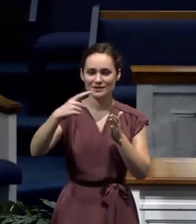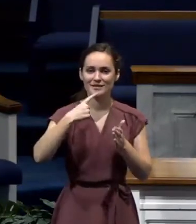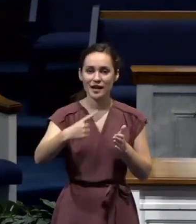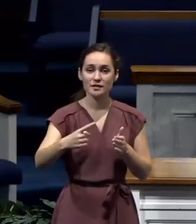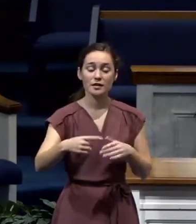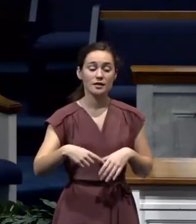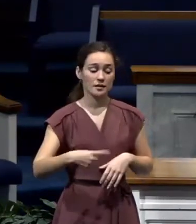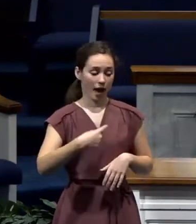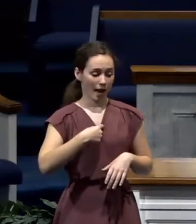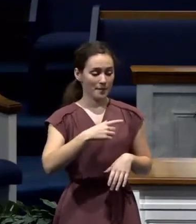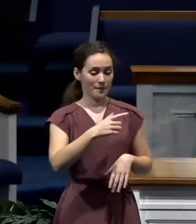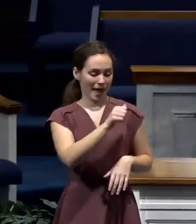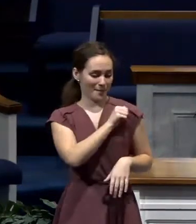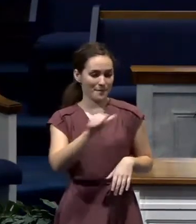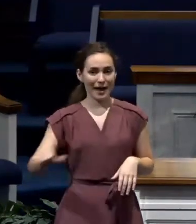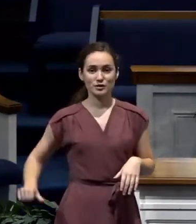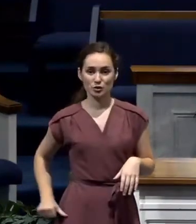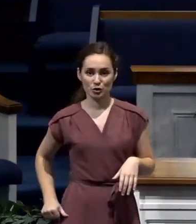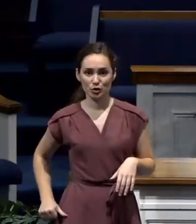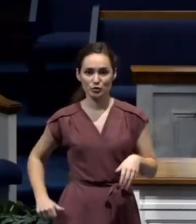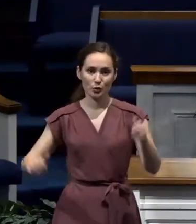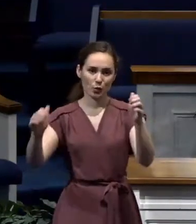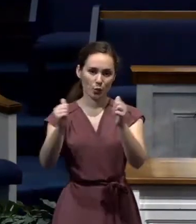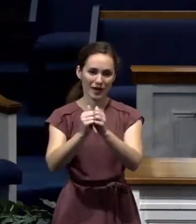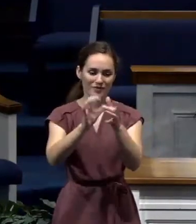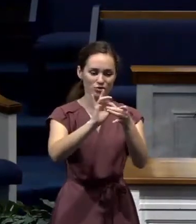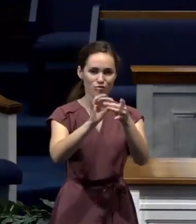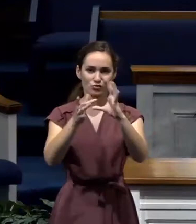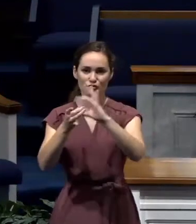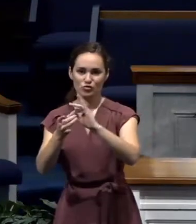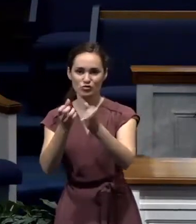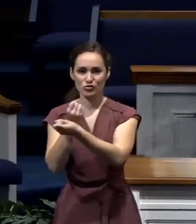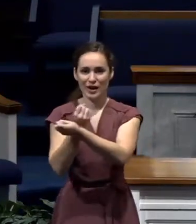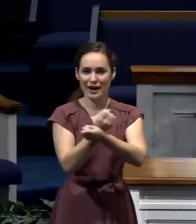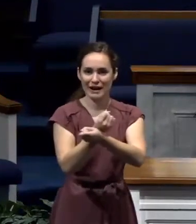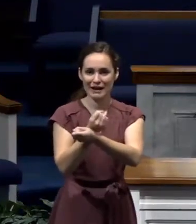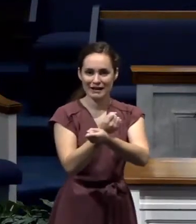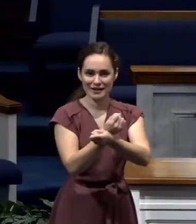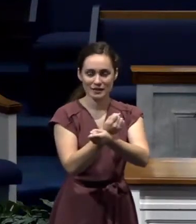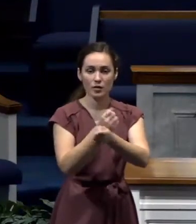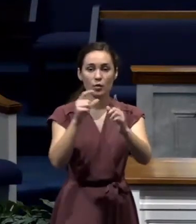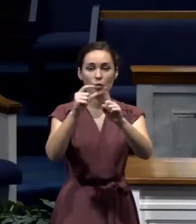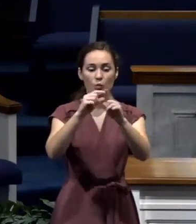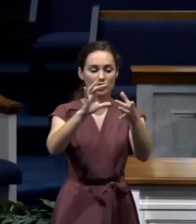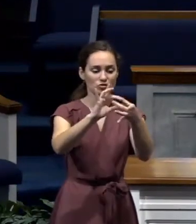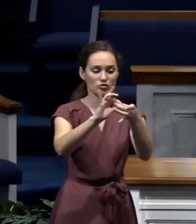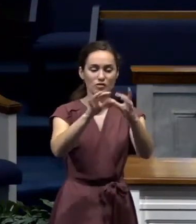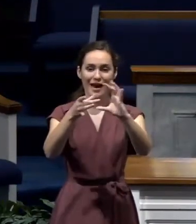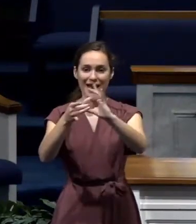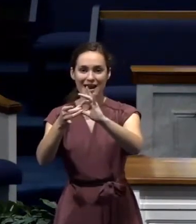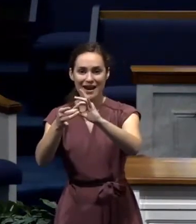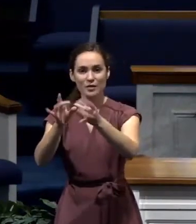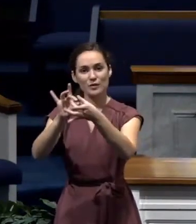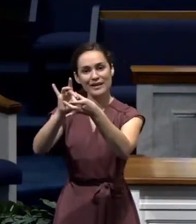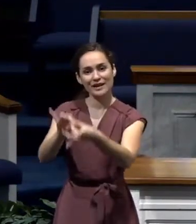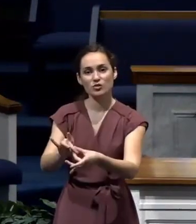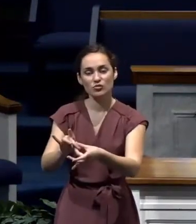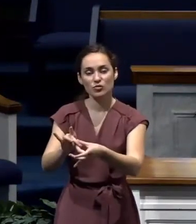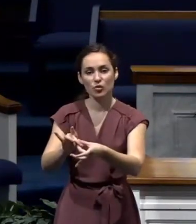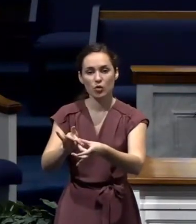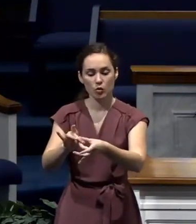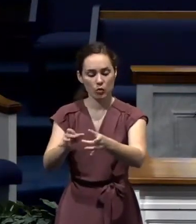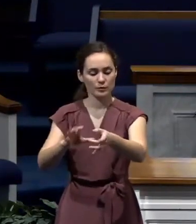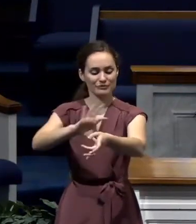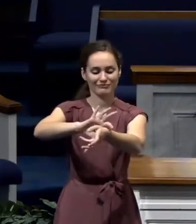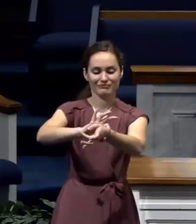as ambassadors in chains. And the word for chain that he used there is a word that speaks about a handcuff that had 18 inches of